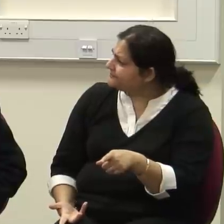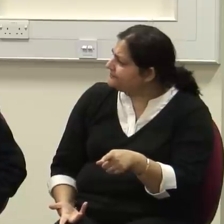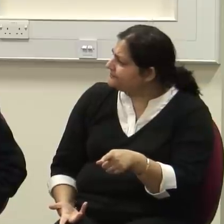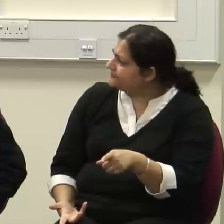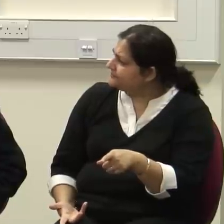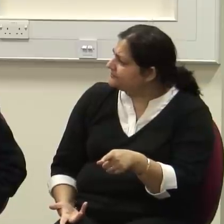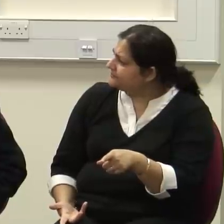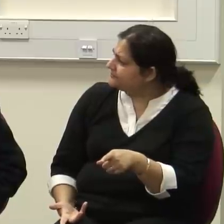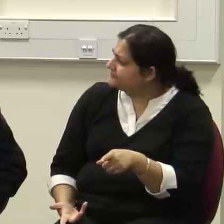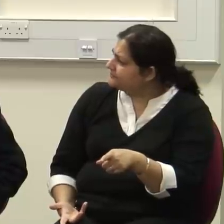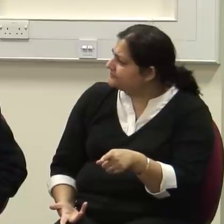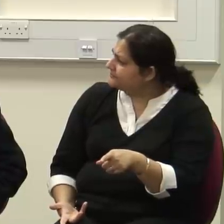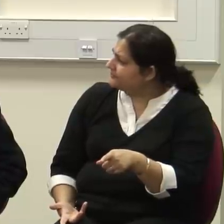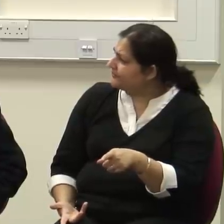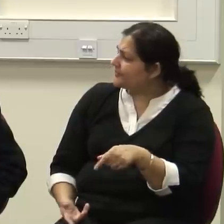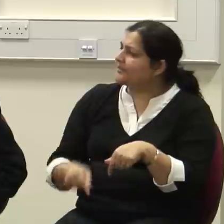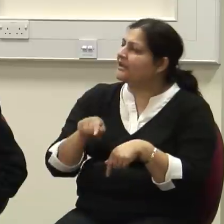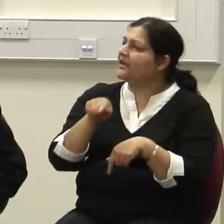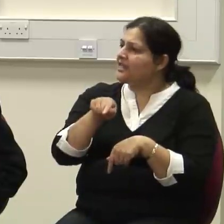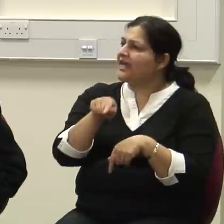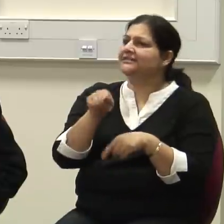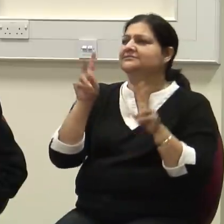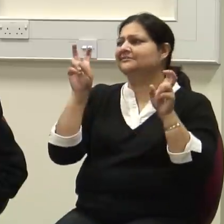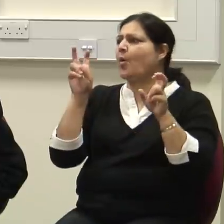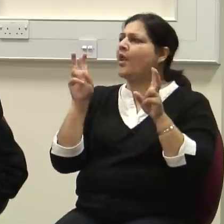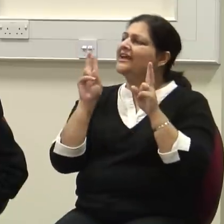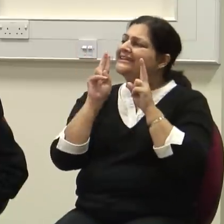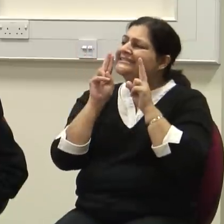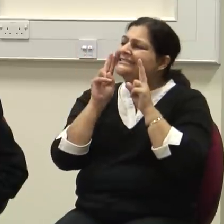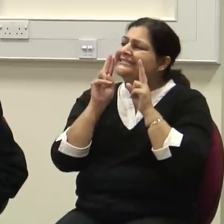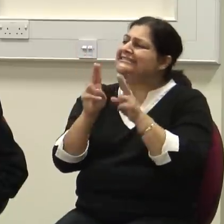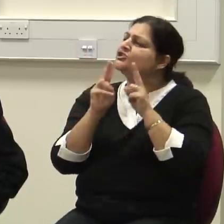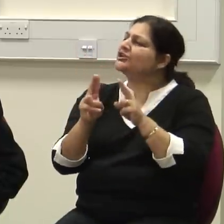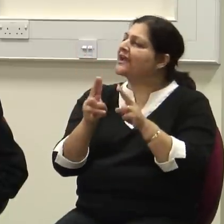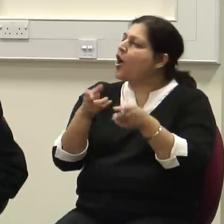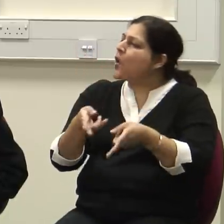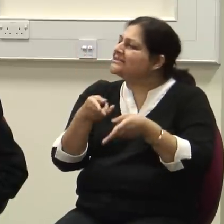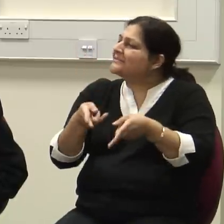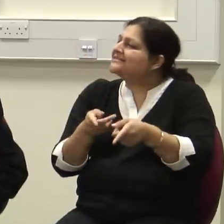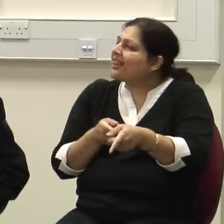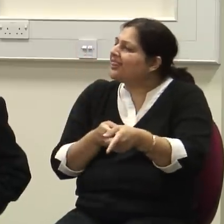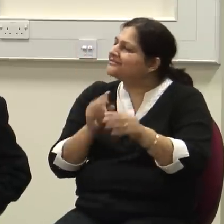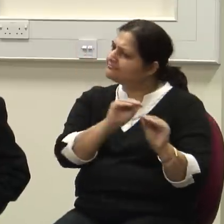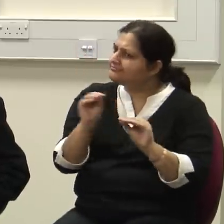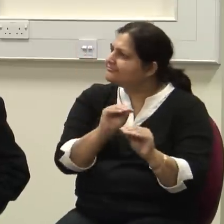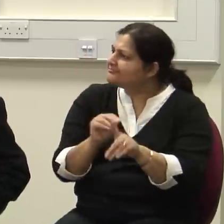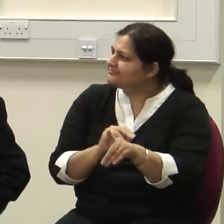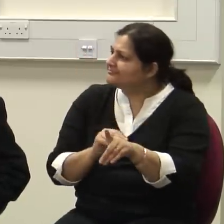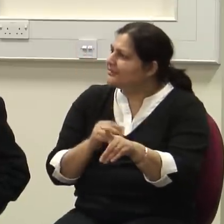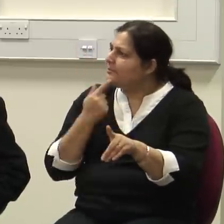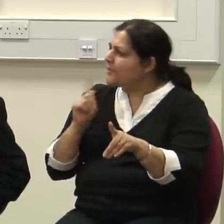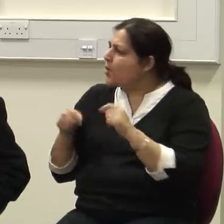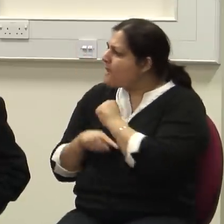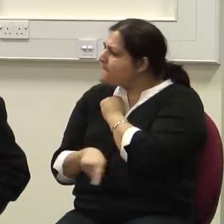so-called teaching hospitals, that people who were poor and who needed public care were needed by the medical